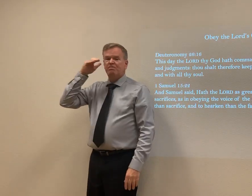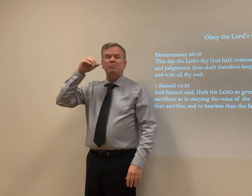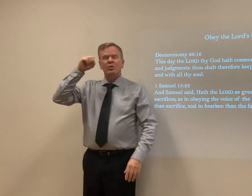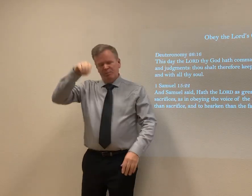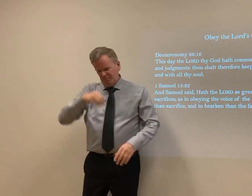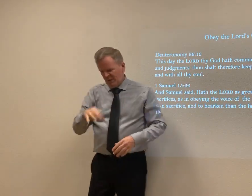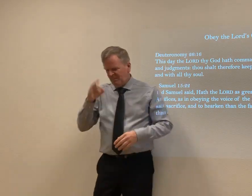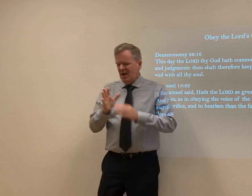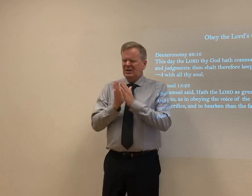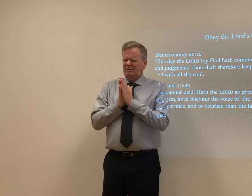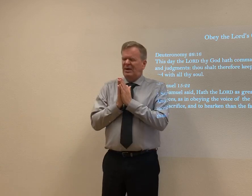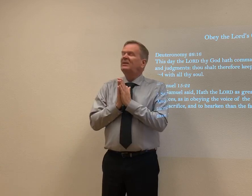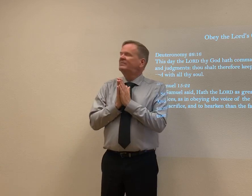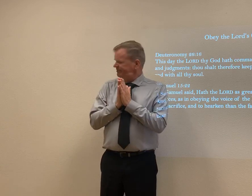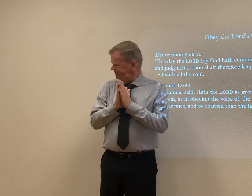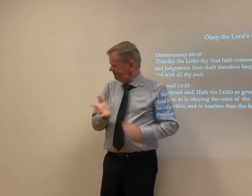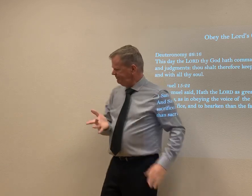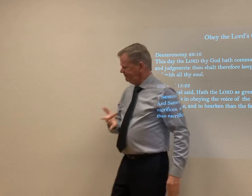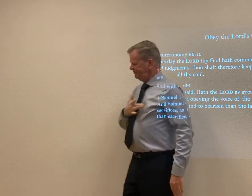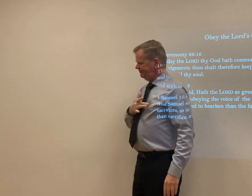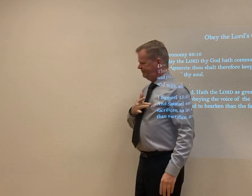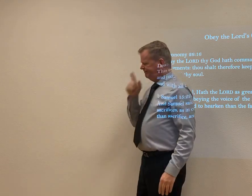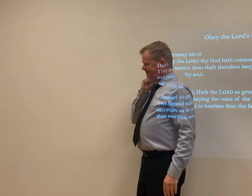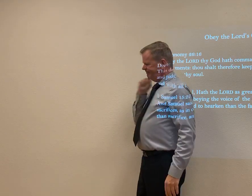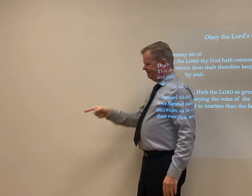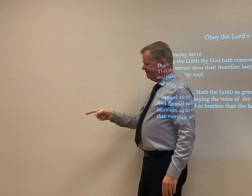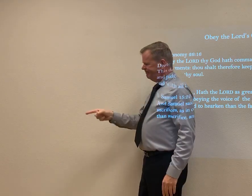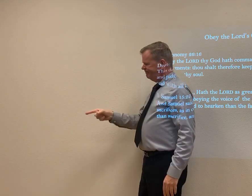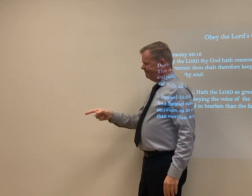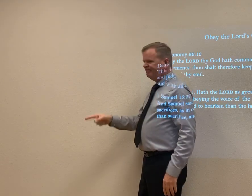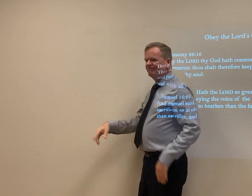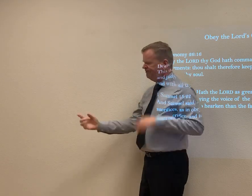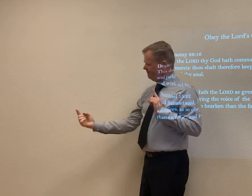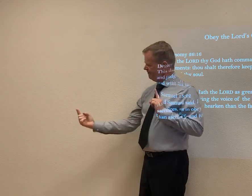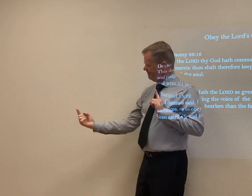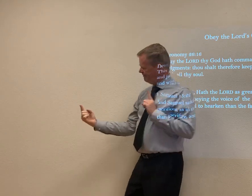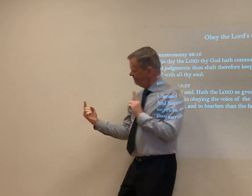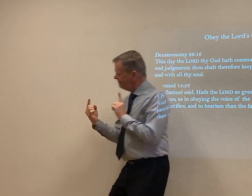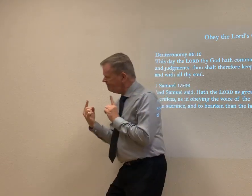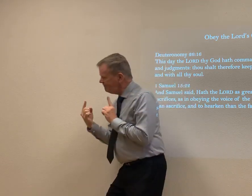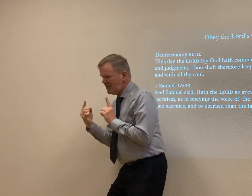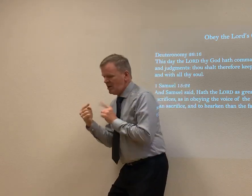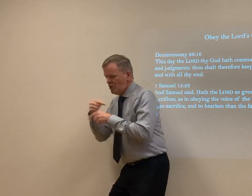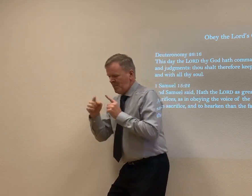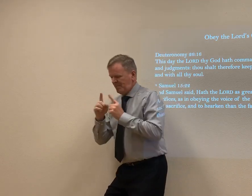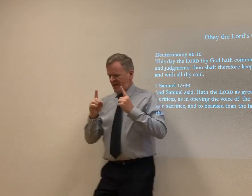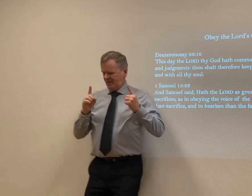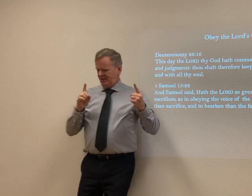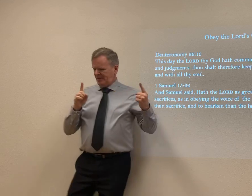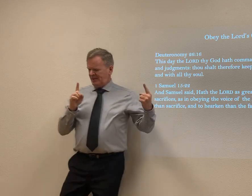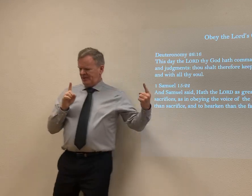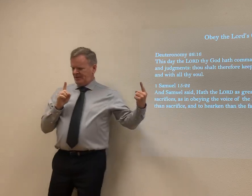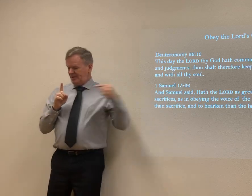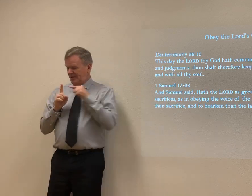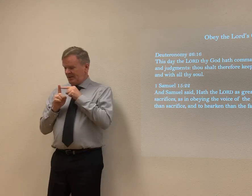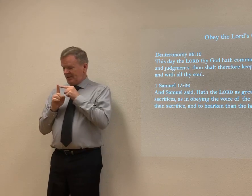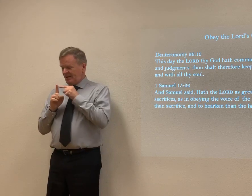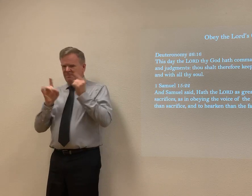He's feeling God's calling on that man's life. And he knows it. So he approaches him. Understand that